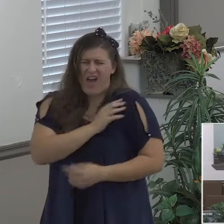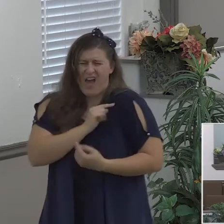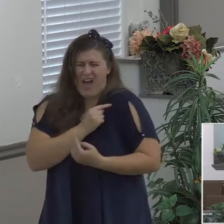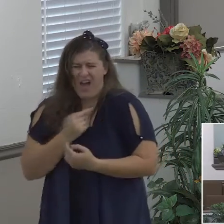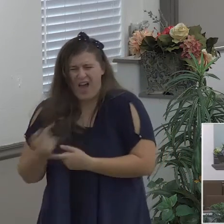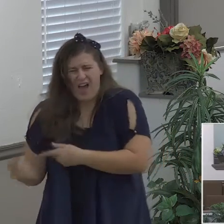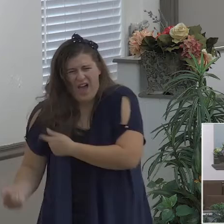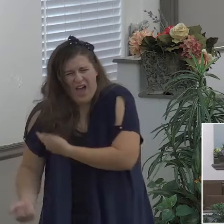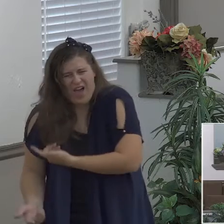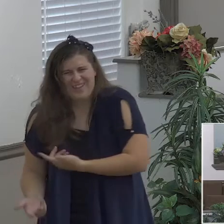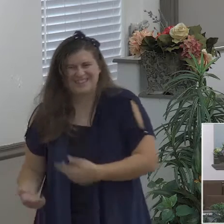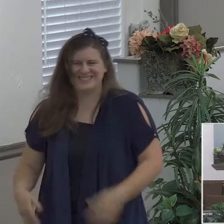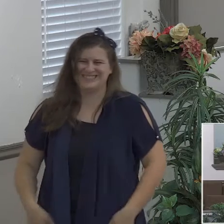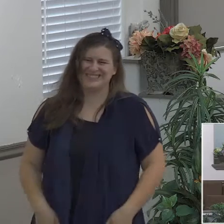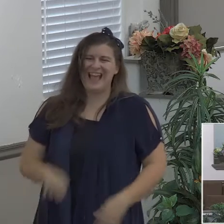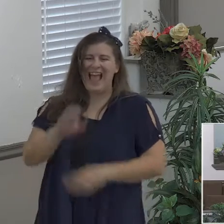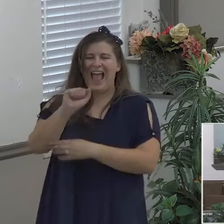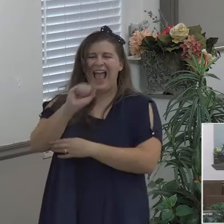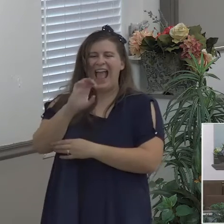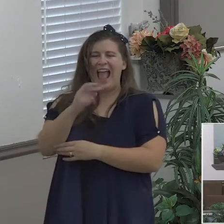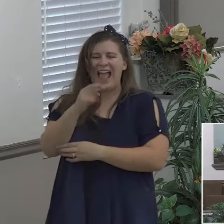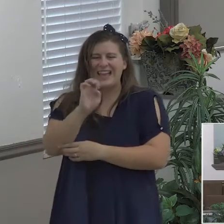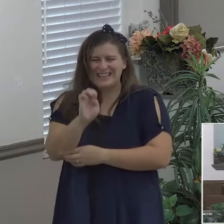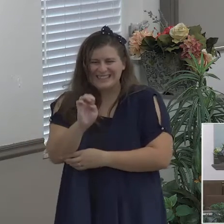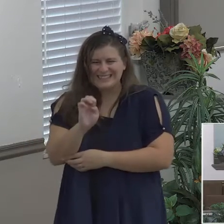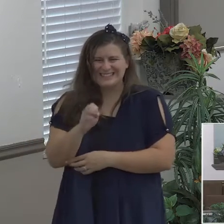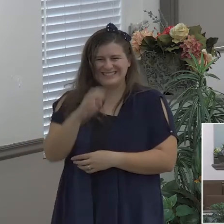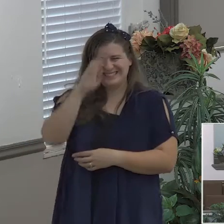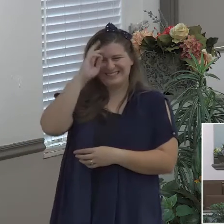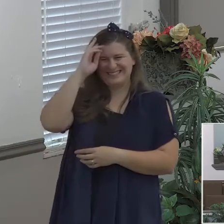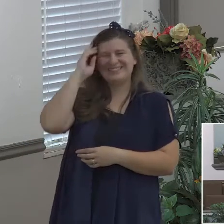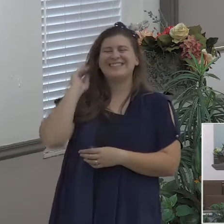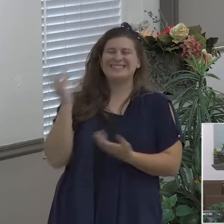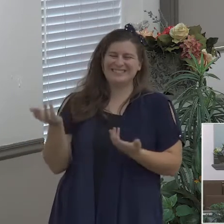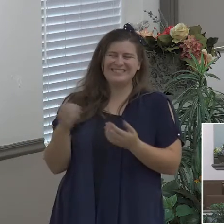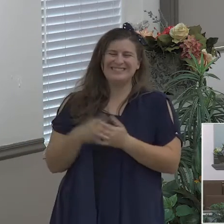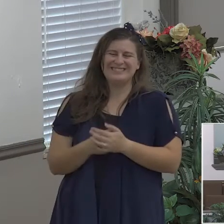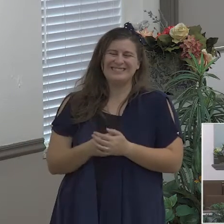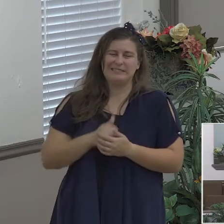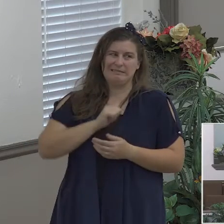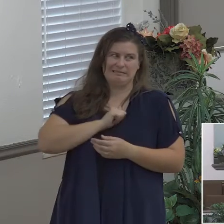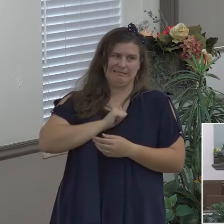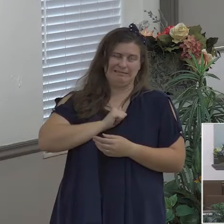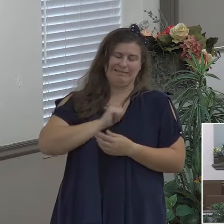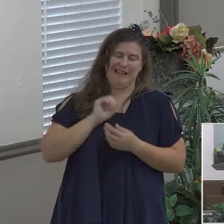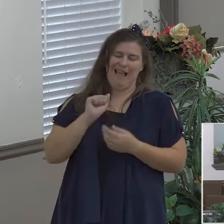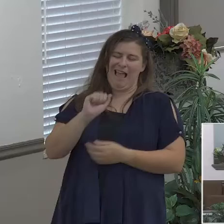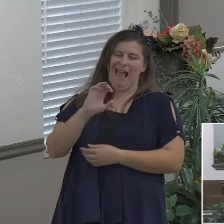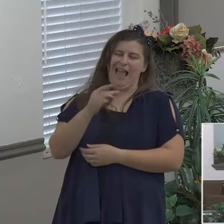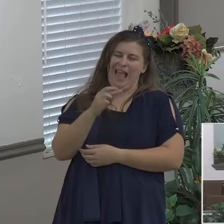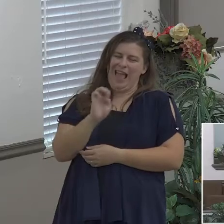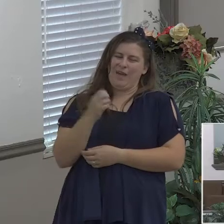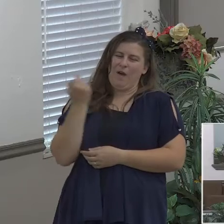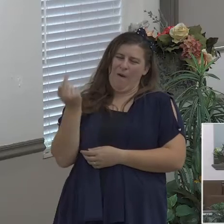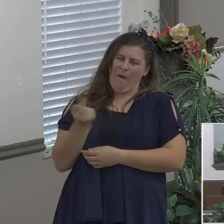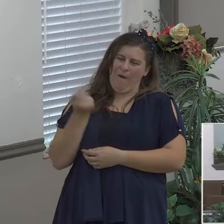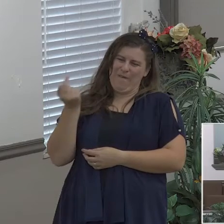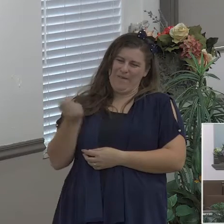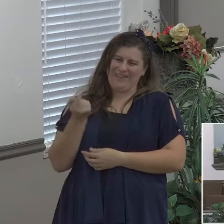I was teasing somebody here just recently and I said how old are you and they said 33